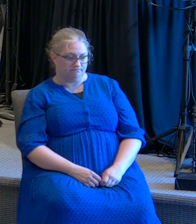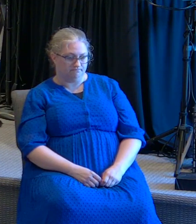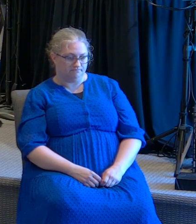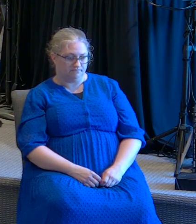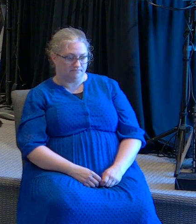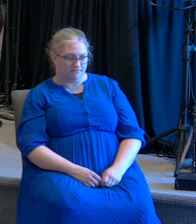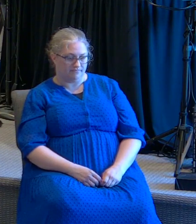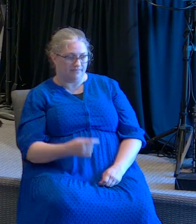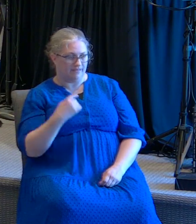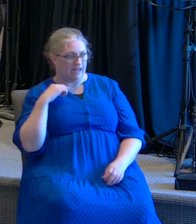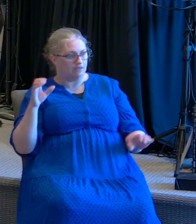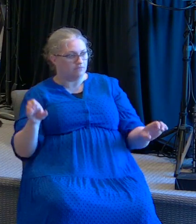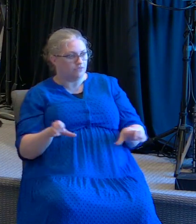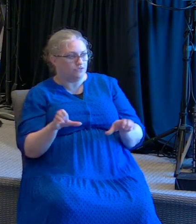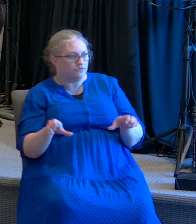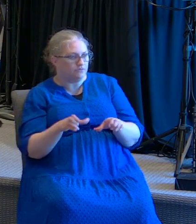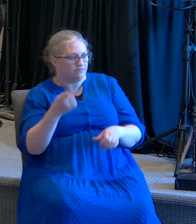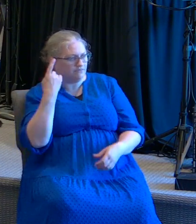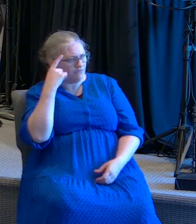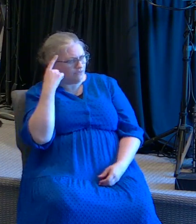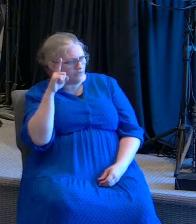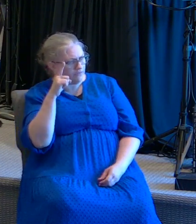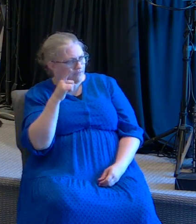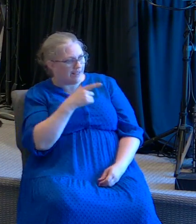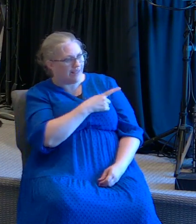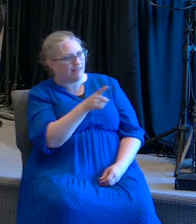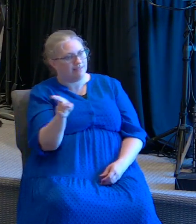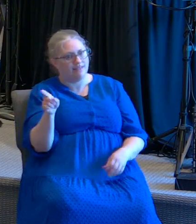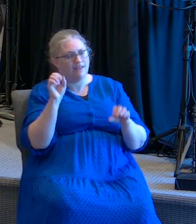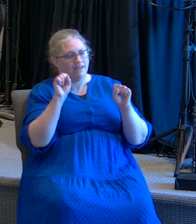i'm doing this so that they may know